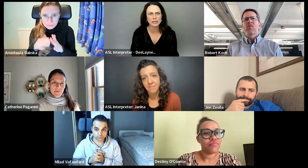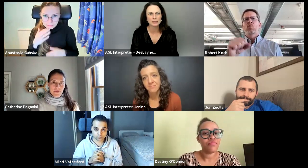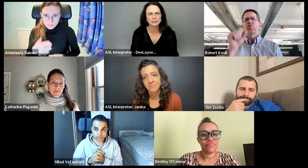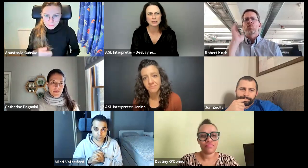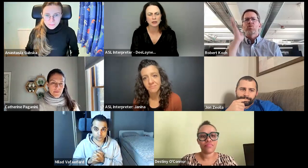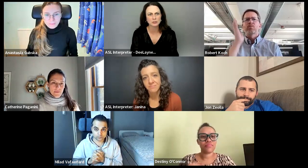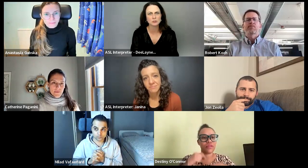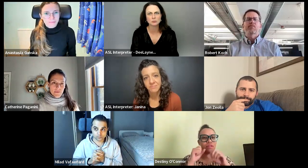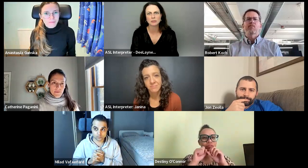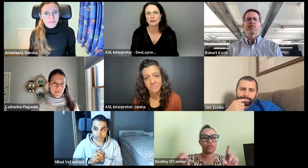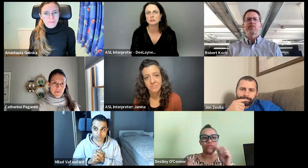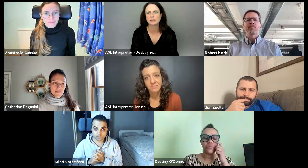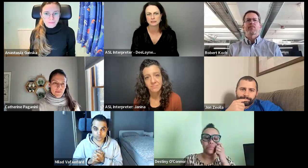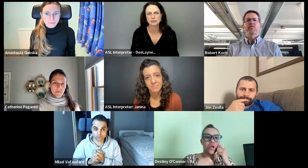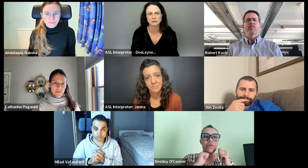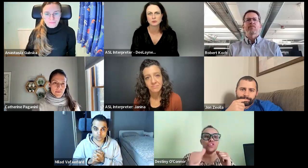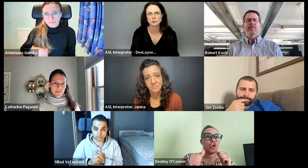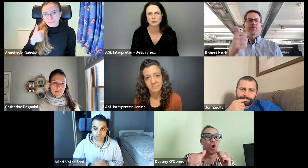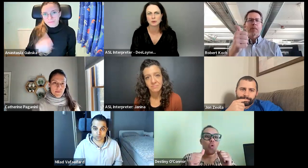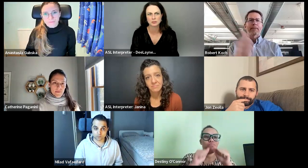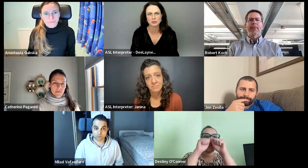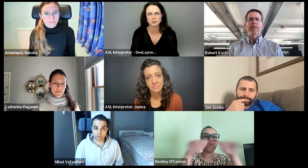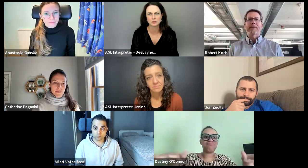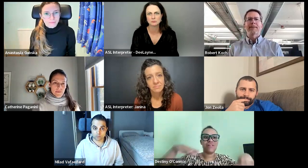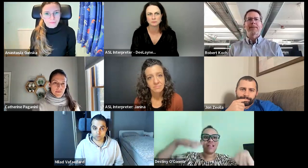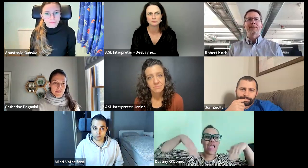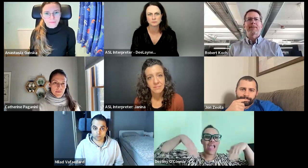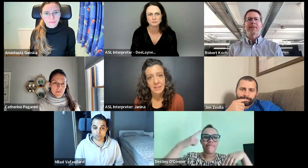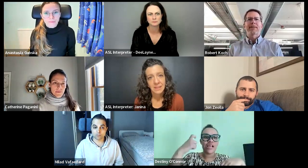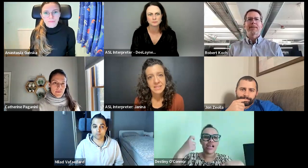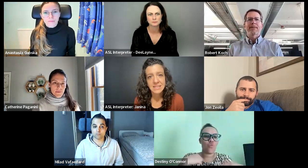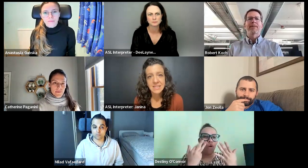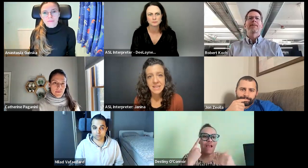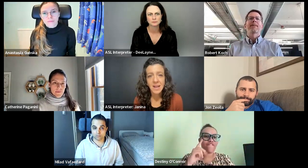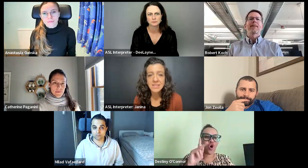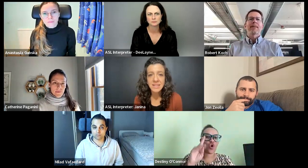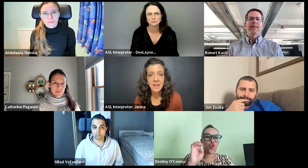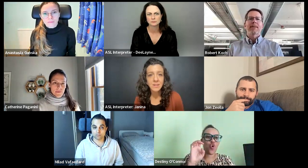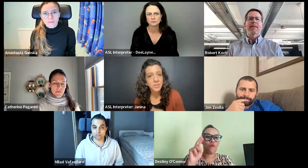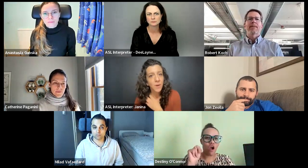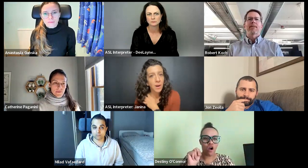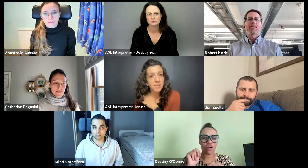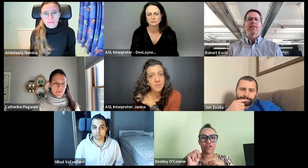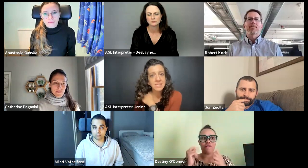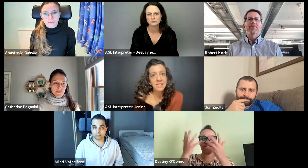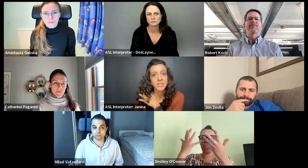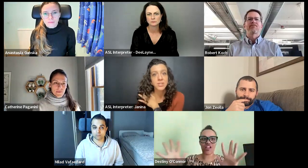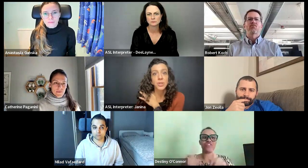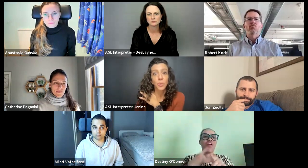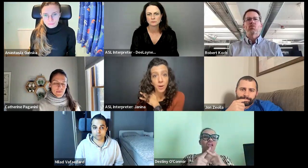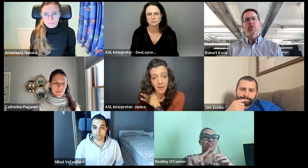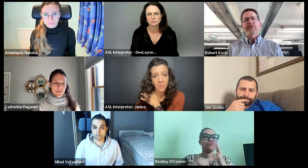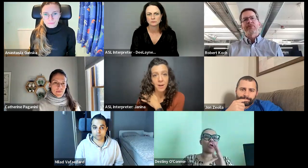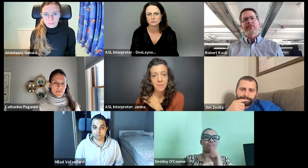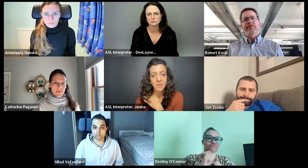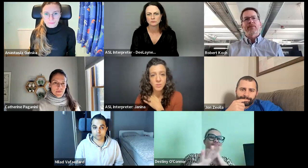Yeah, we can see it on YouTube. Yeah. So, yes. Those will be posted on YouTube. Destiny says, I'll send it out to you all. But don't send it